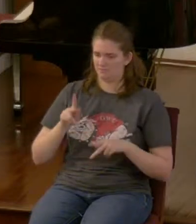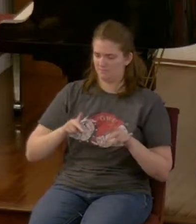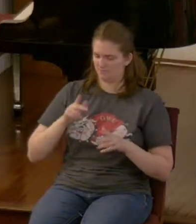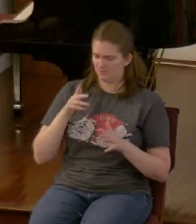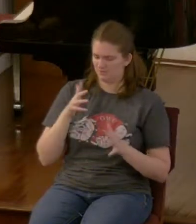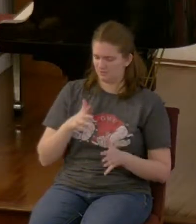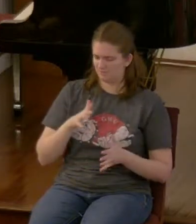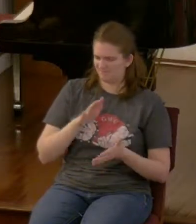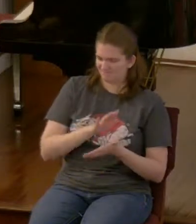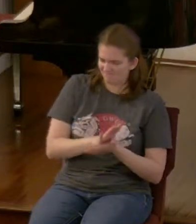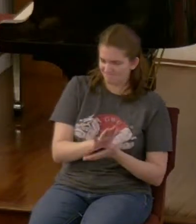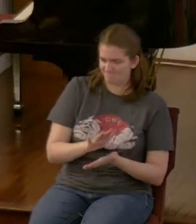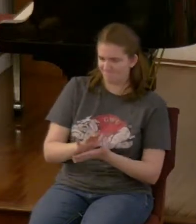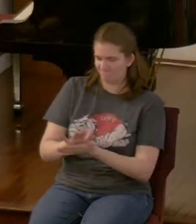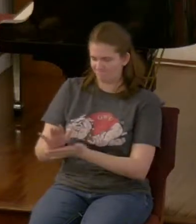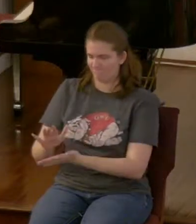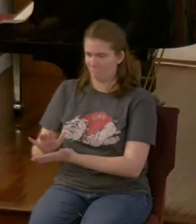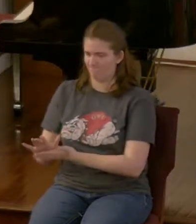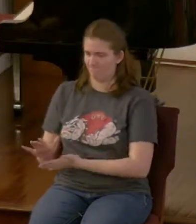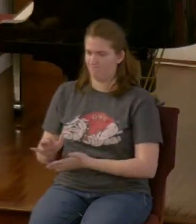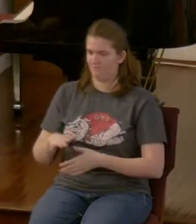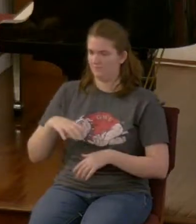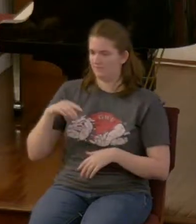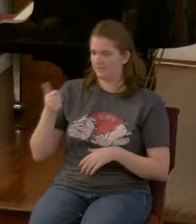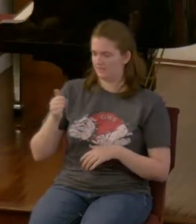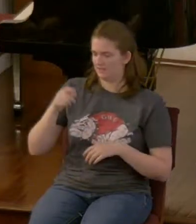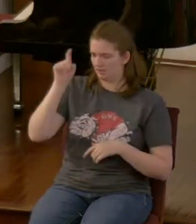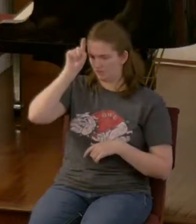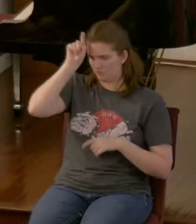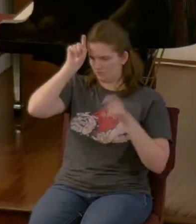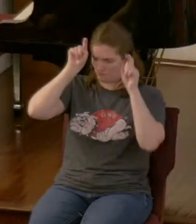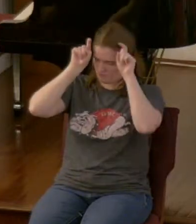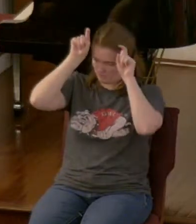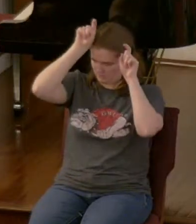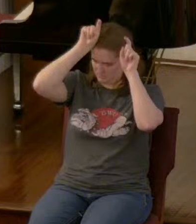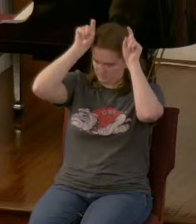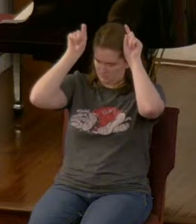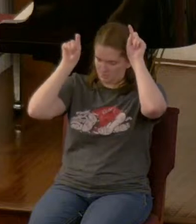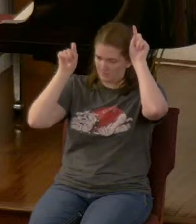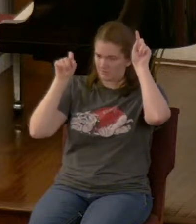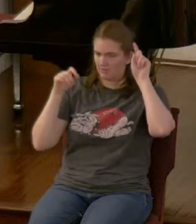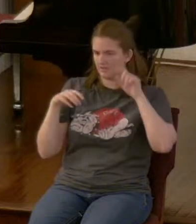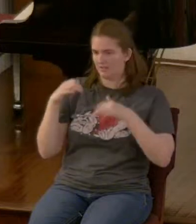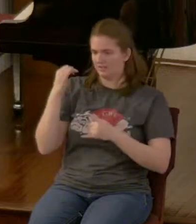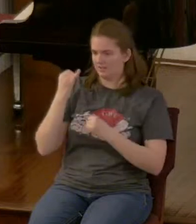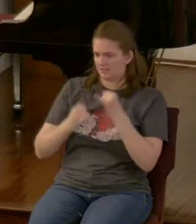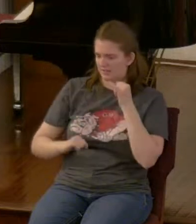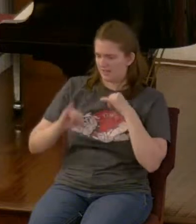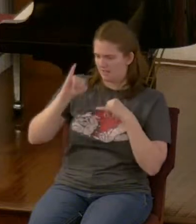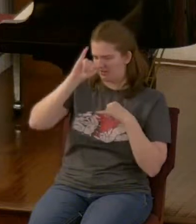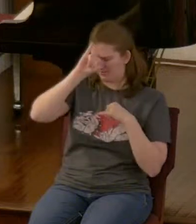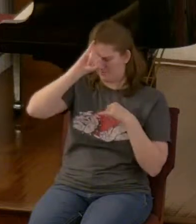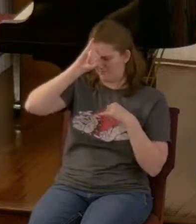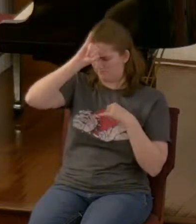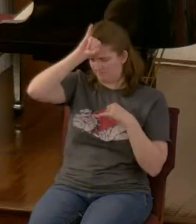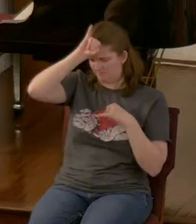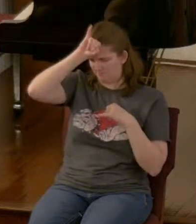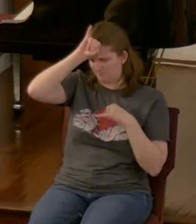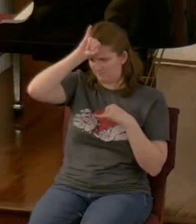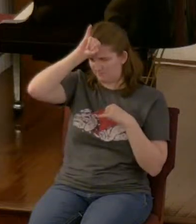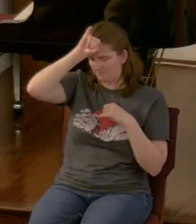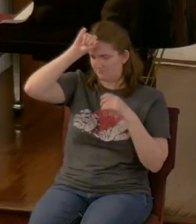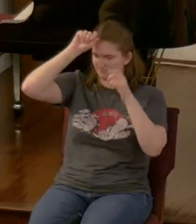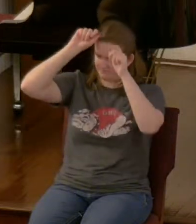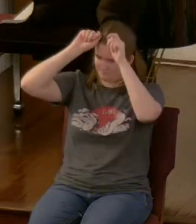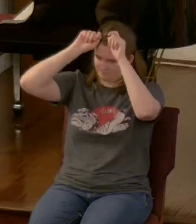and the meaning of the ten horns that were on its head and the other horn which came up and before which